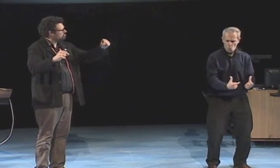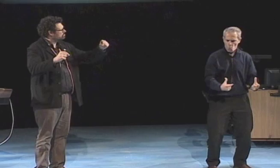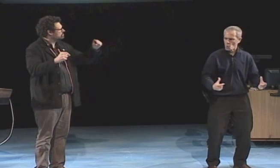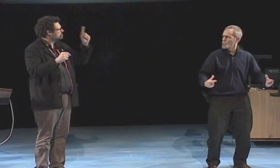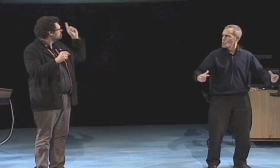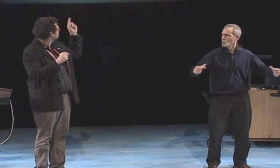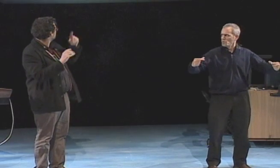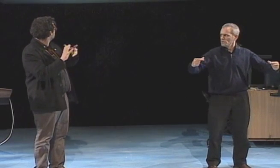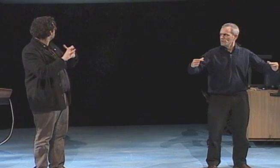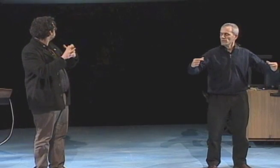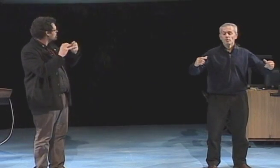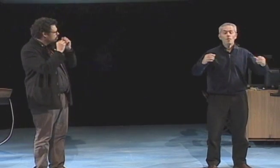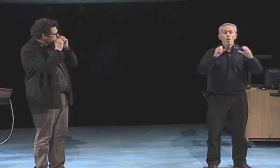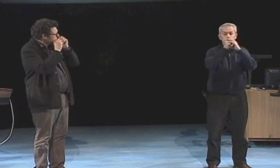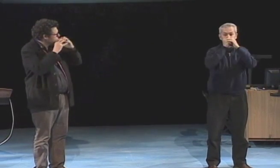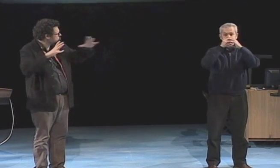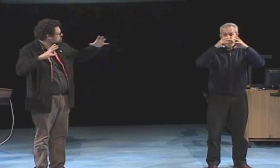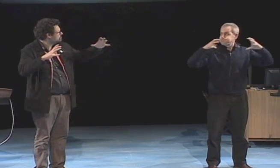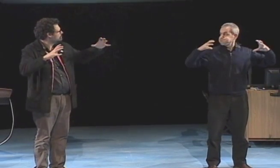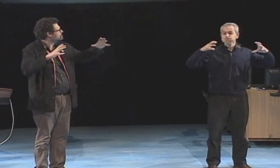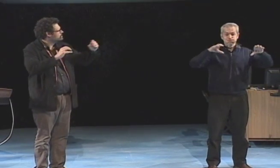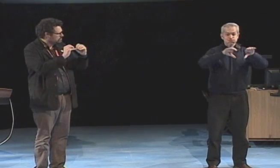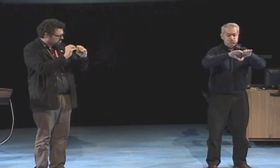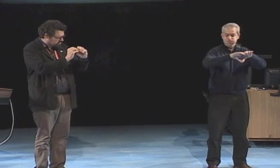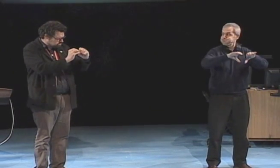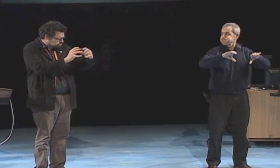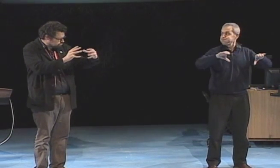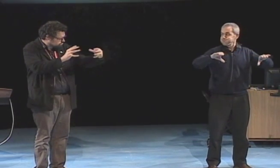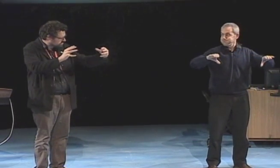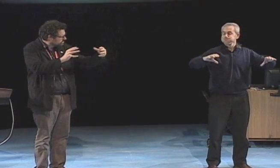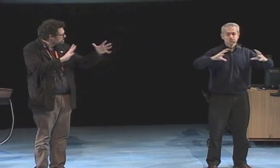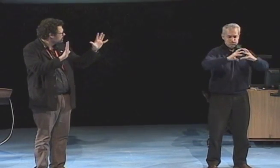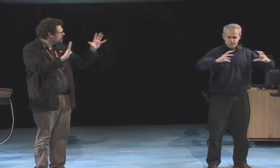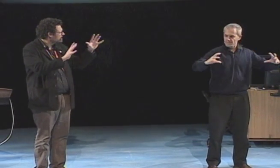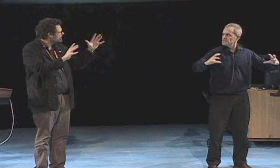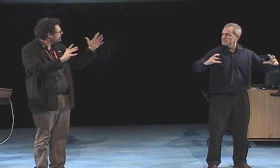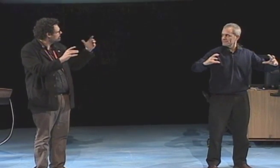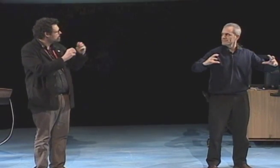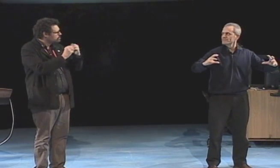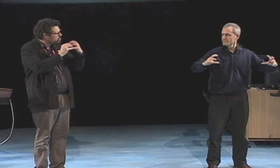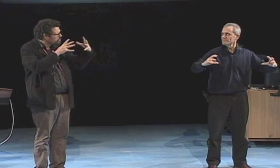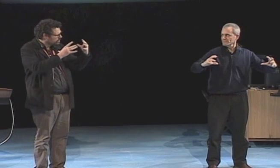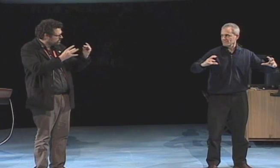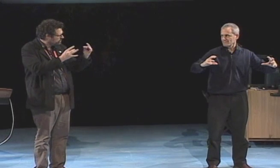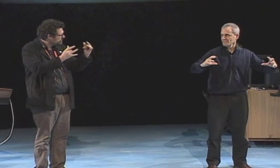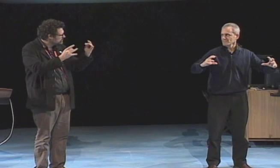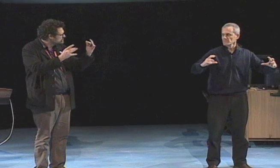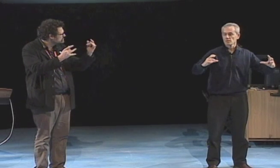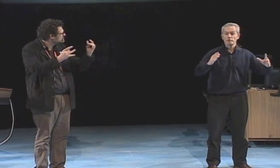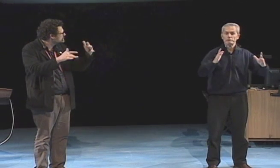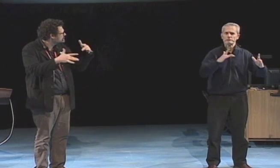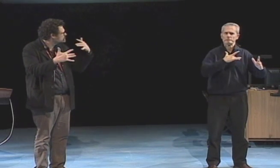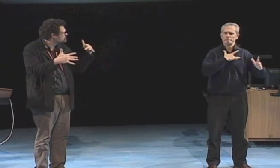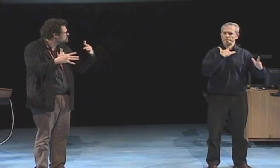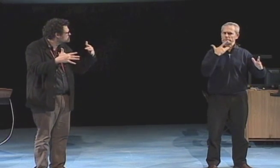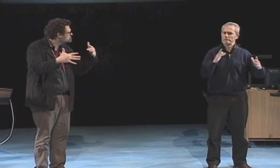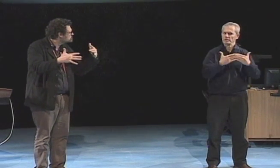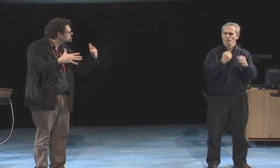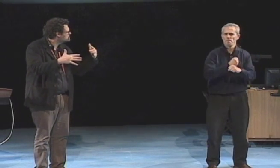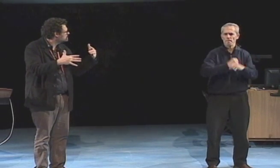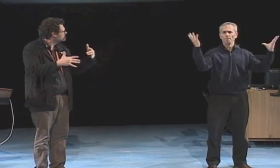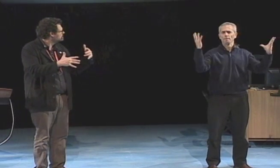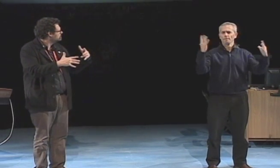two opposed concepts. So I took a balloon, a long